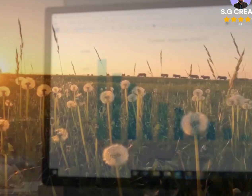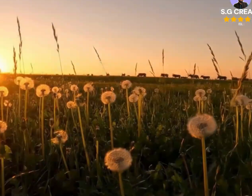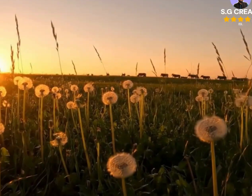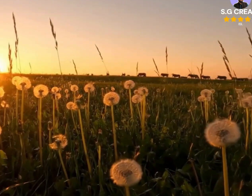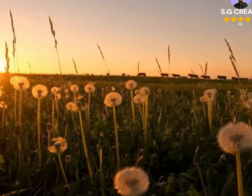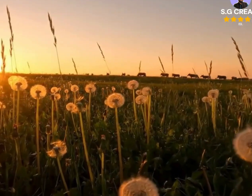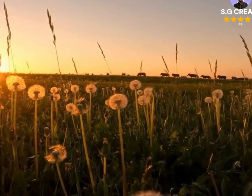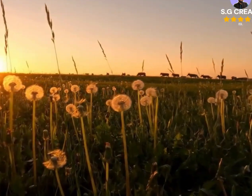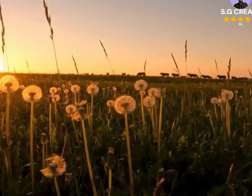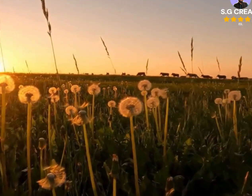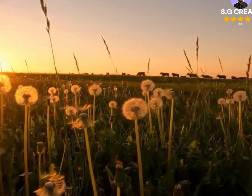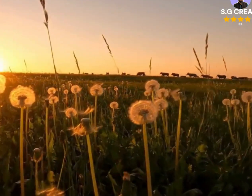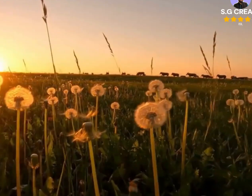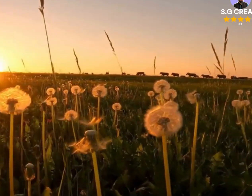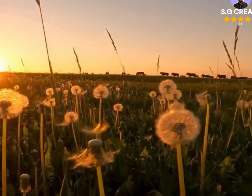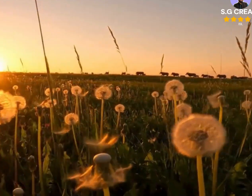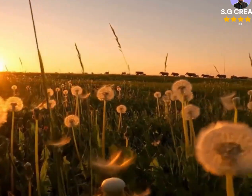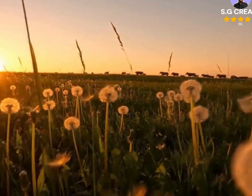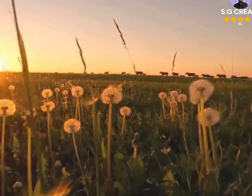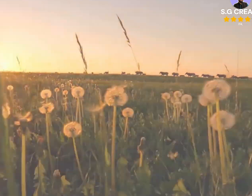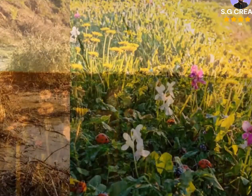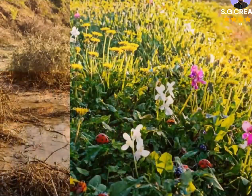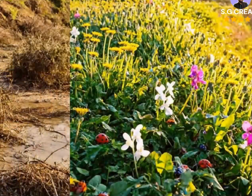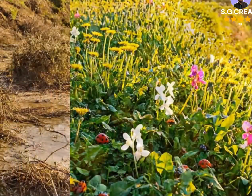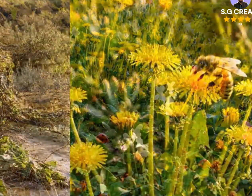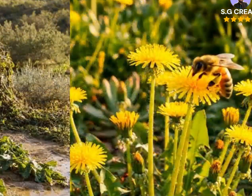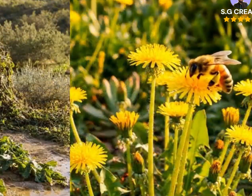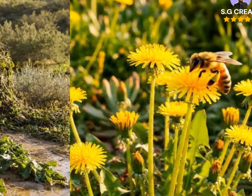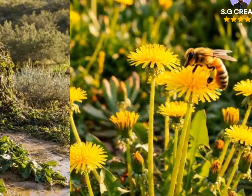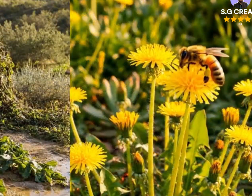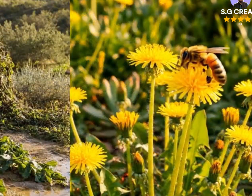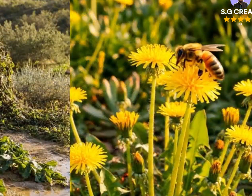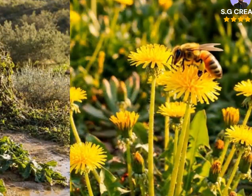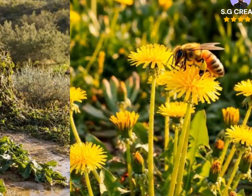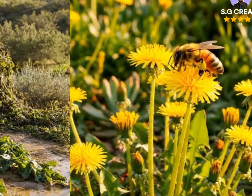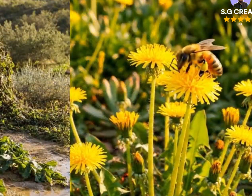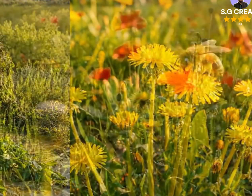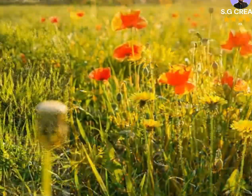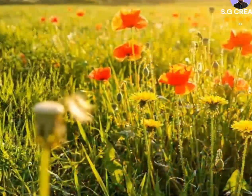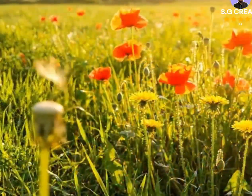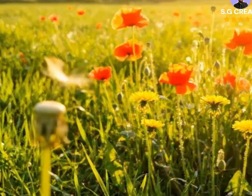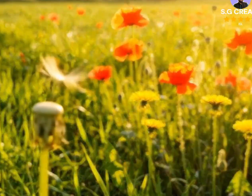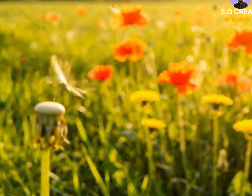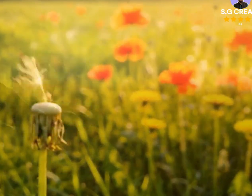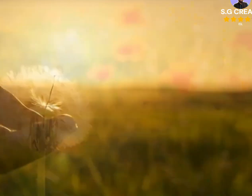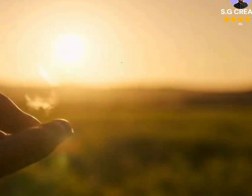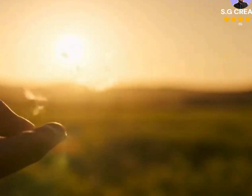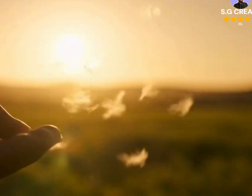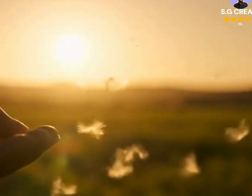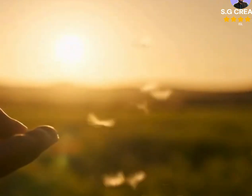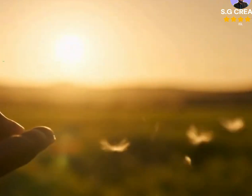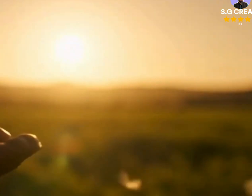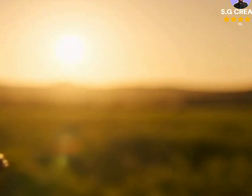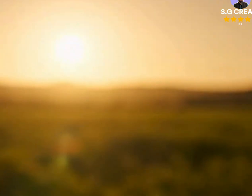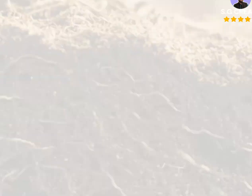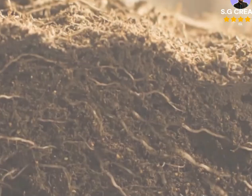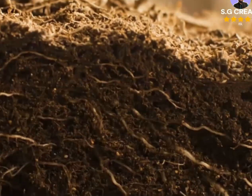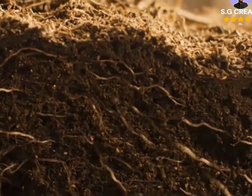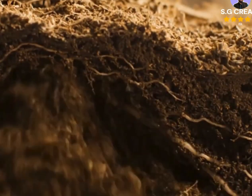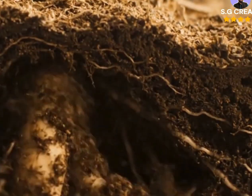allowing it to target dangerous cells without damaging the rest of the body although the research is still in early stages and human clinical